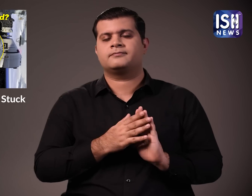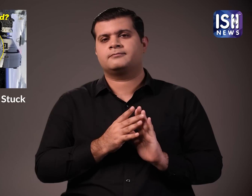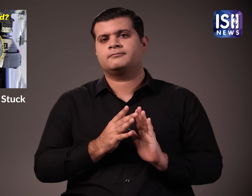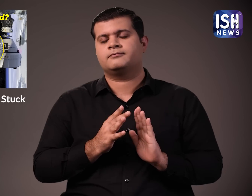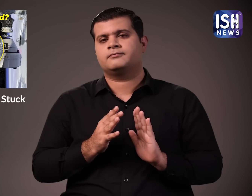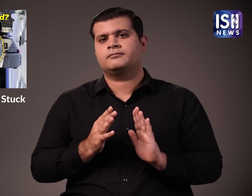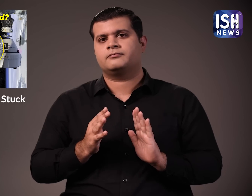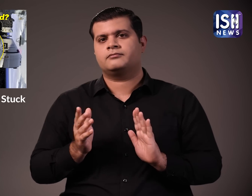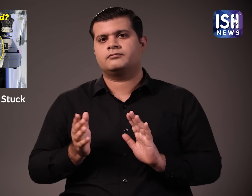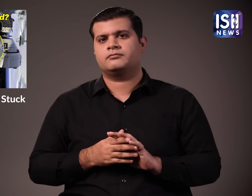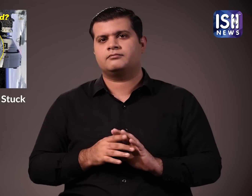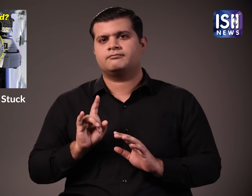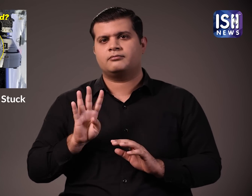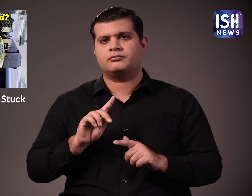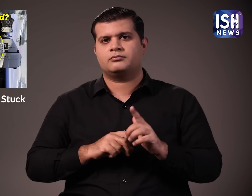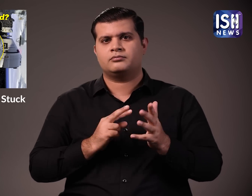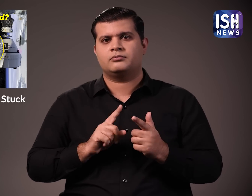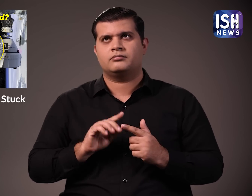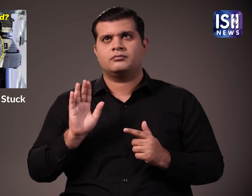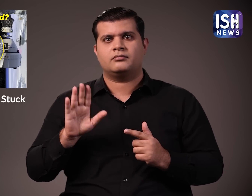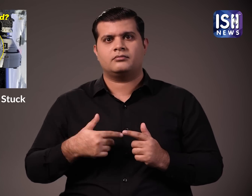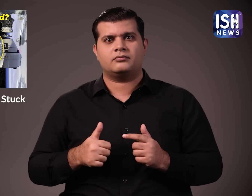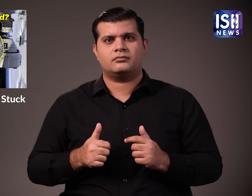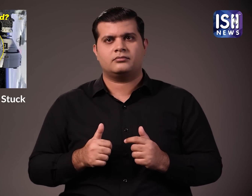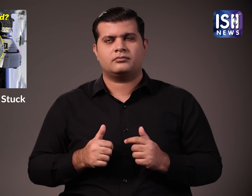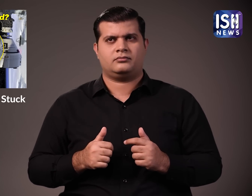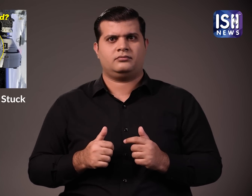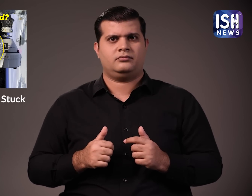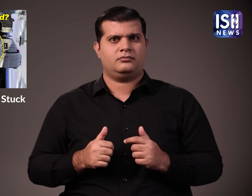in space for 9 days. That was decided. It was launched.